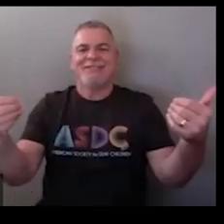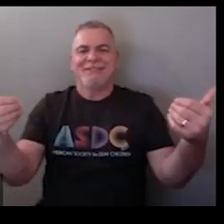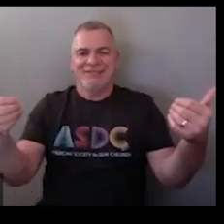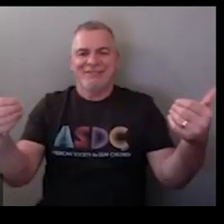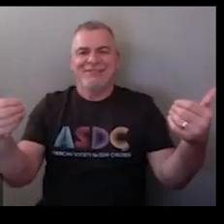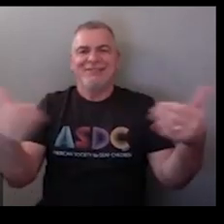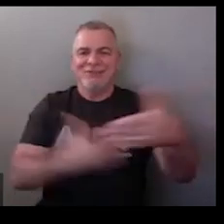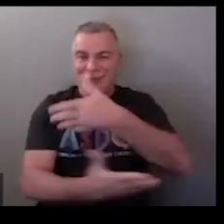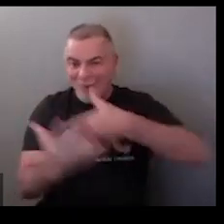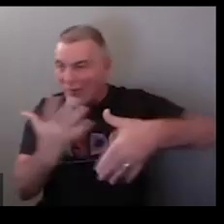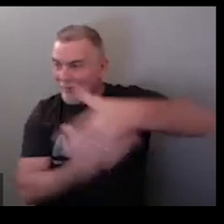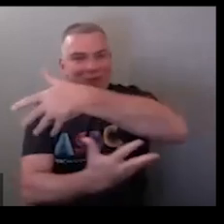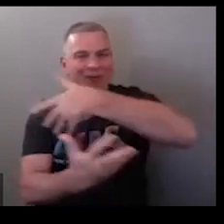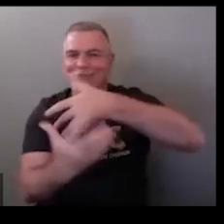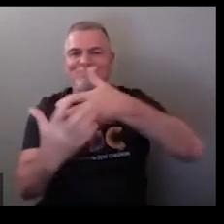social distancing